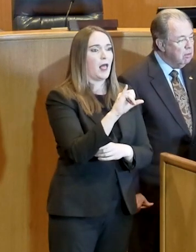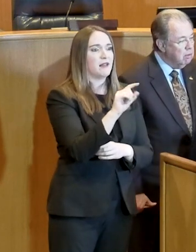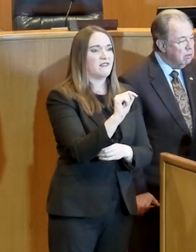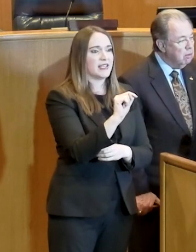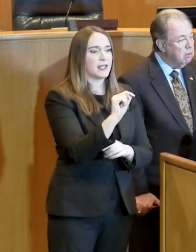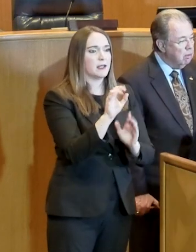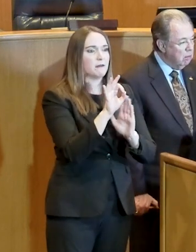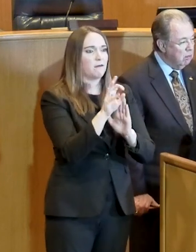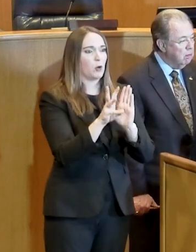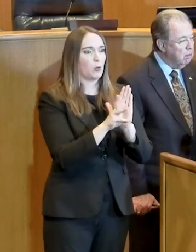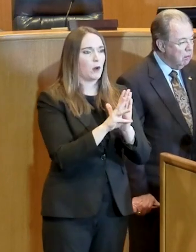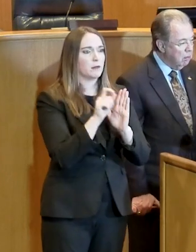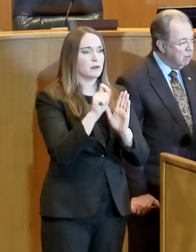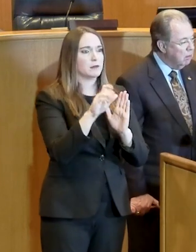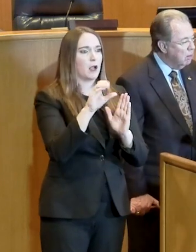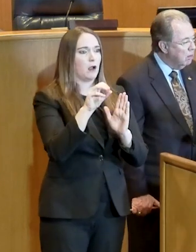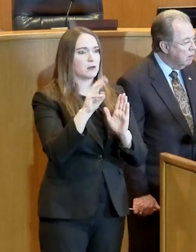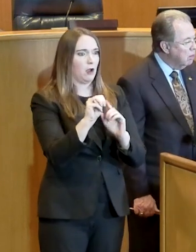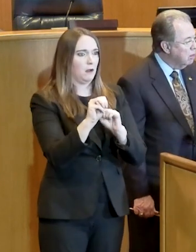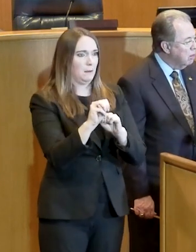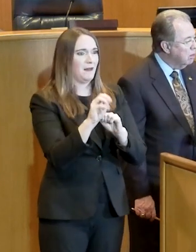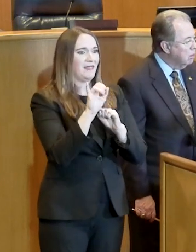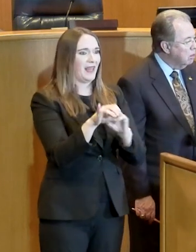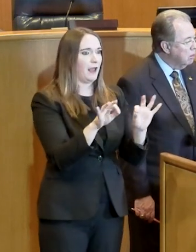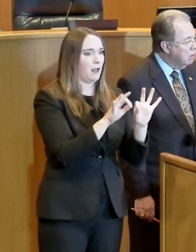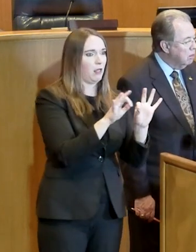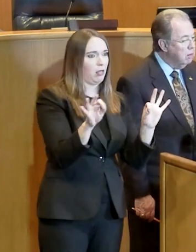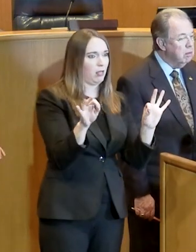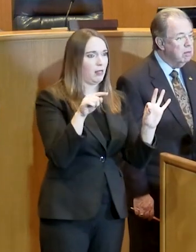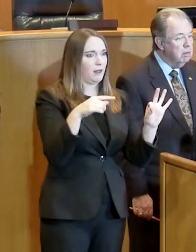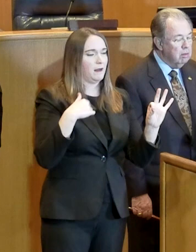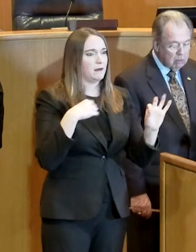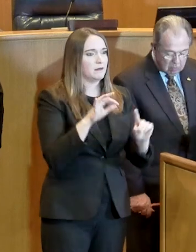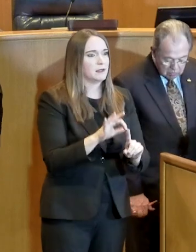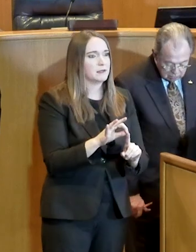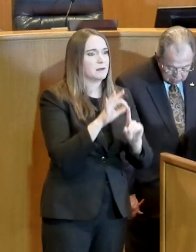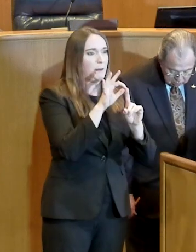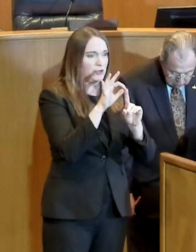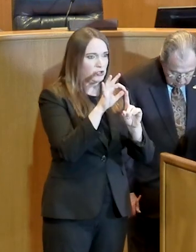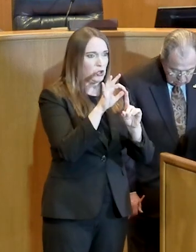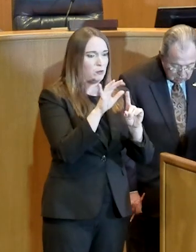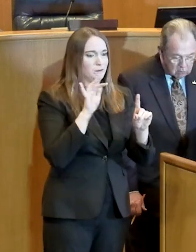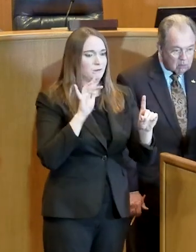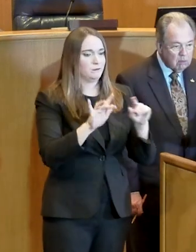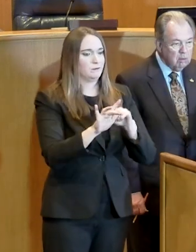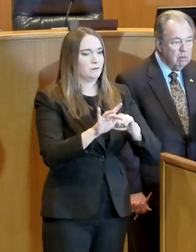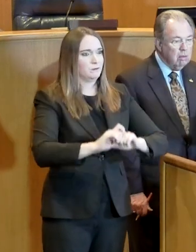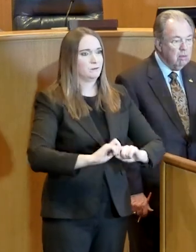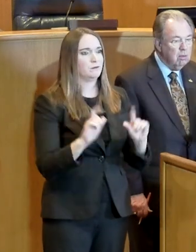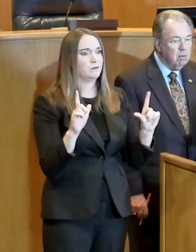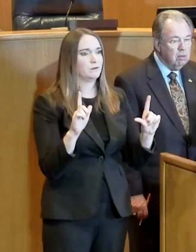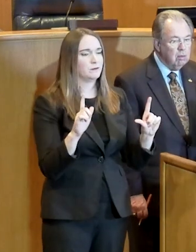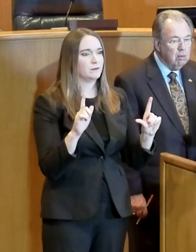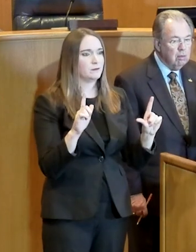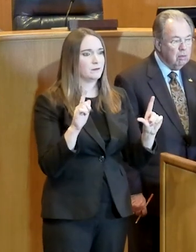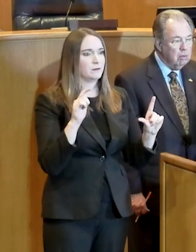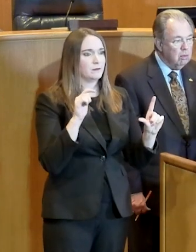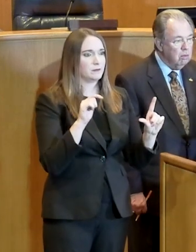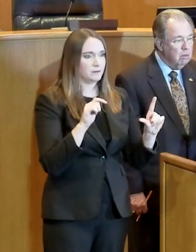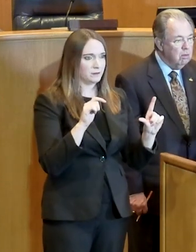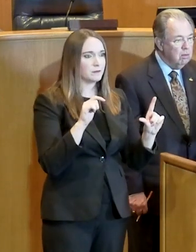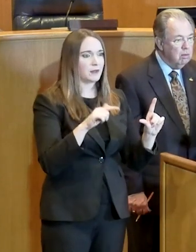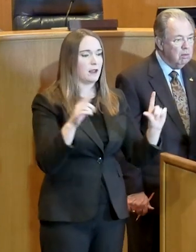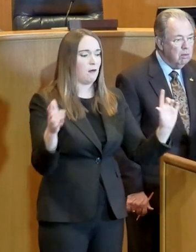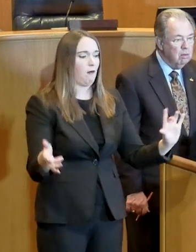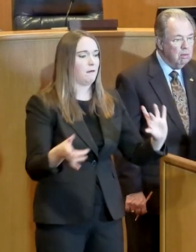website. They just provided a website. They provided a link on the CBB, which is now Visit Fort Worth's website, and they are linked over